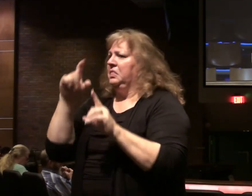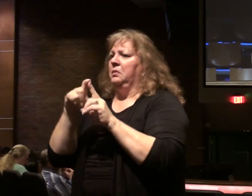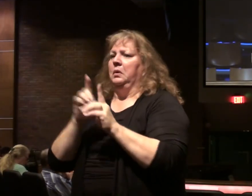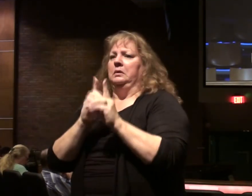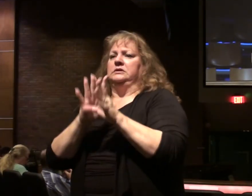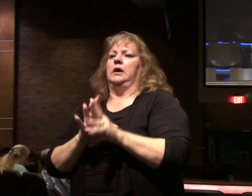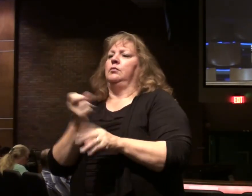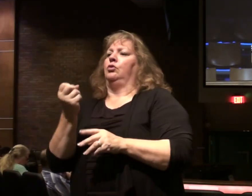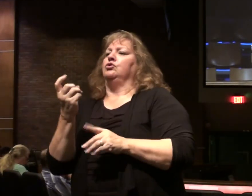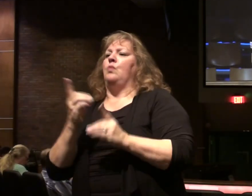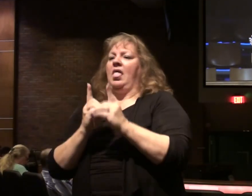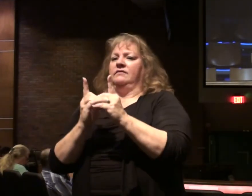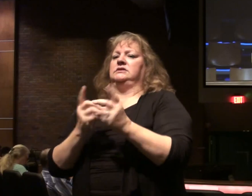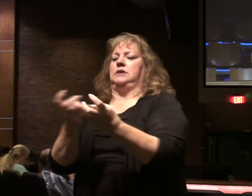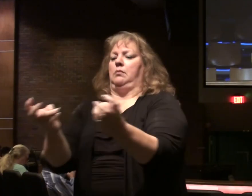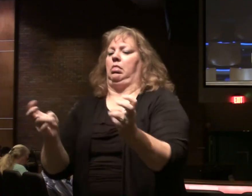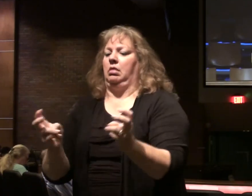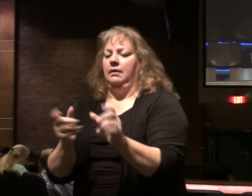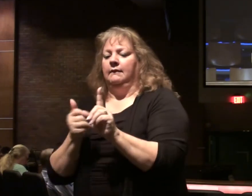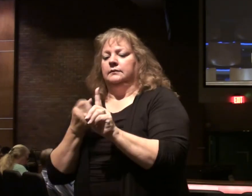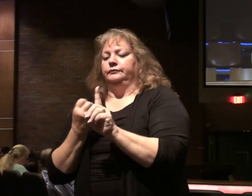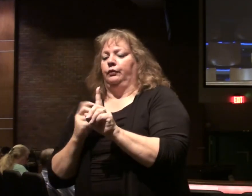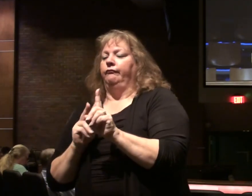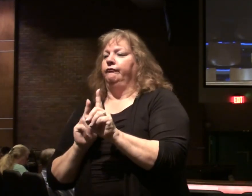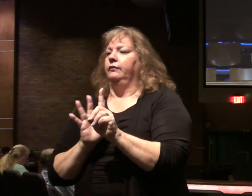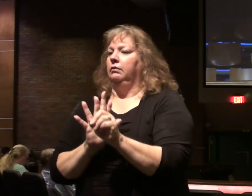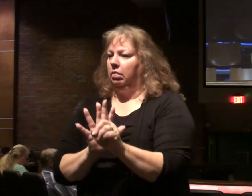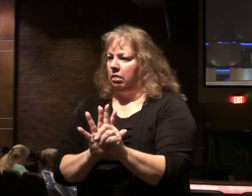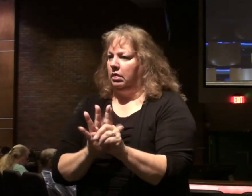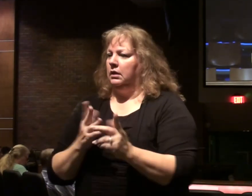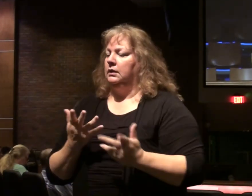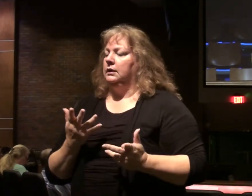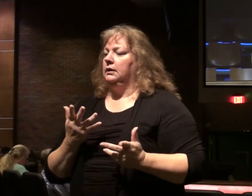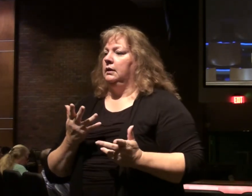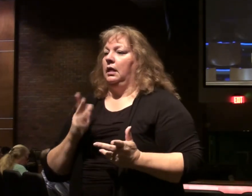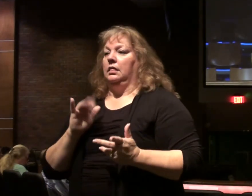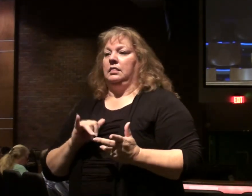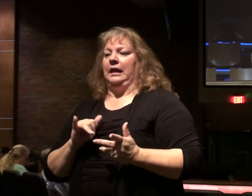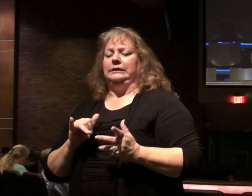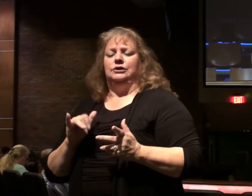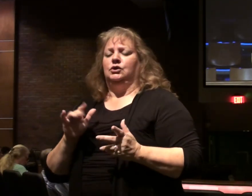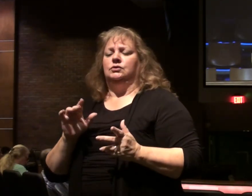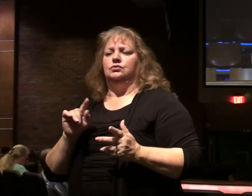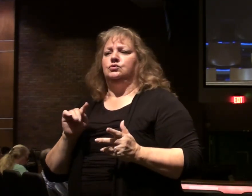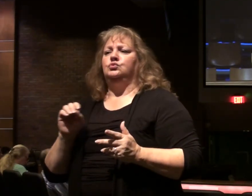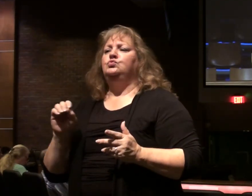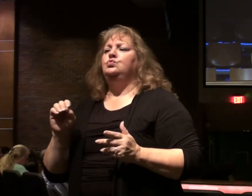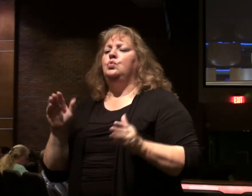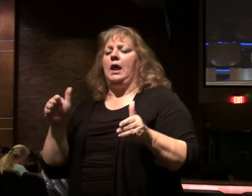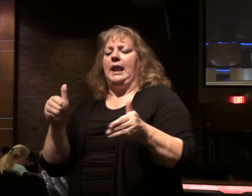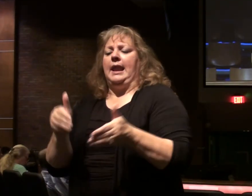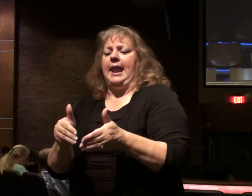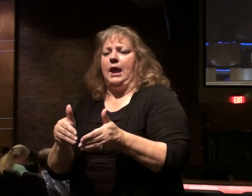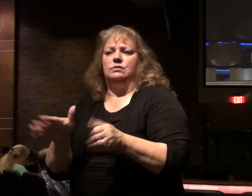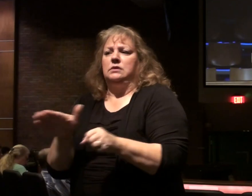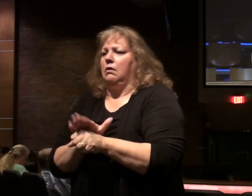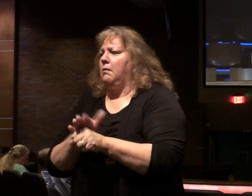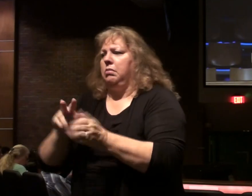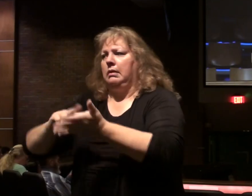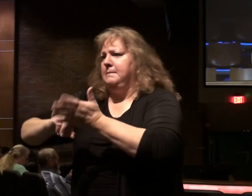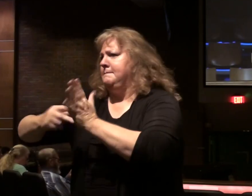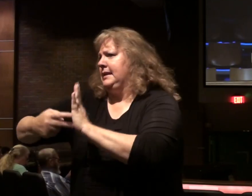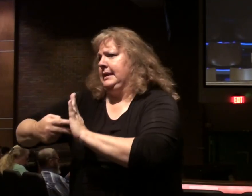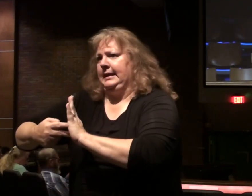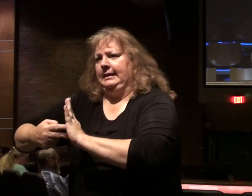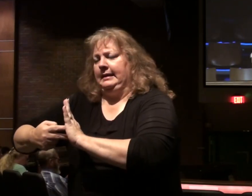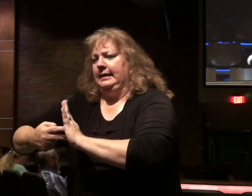disciple. The 12 disciples, those who followed Christ during the earthly ministry. Well, that's too narrow of a definition to understand the term biblically.